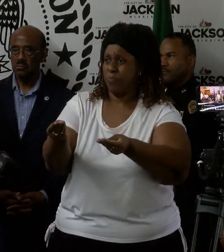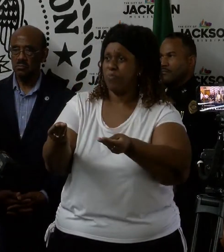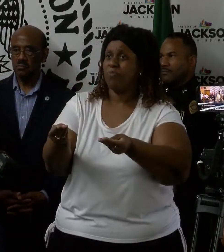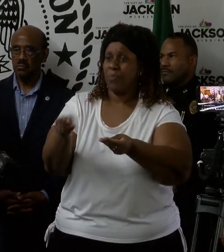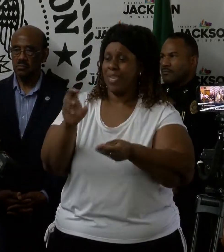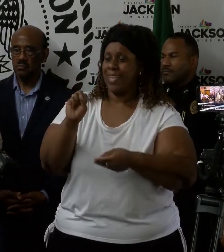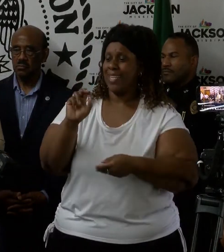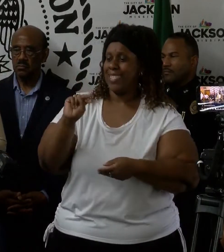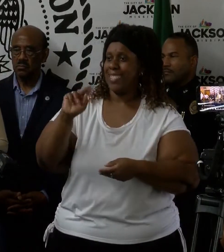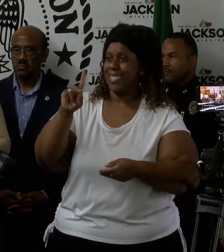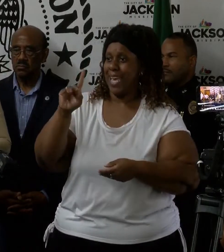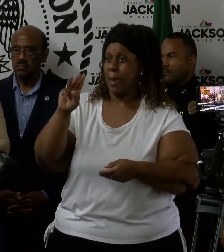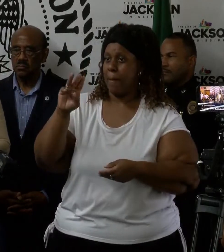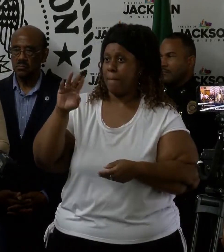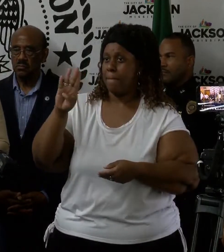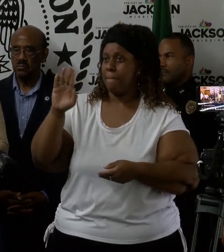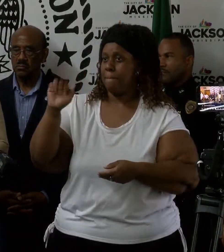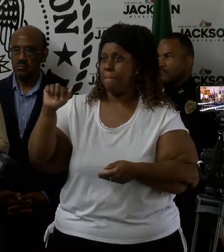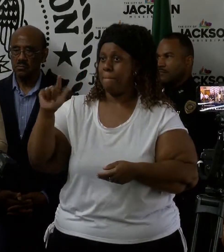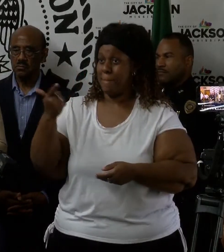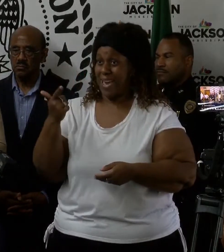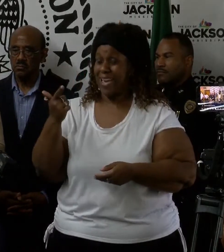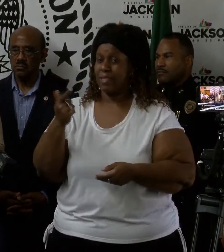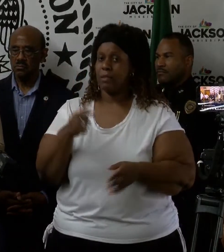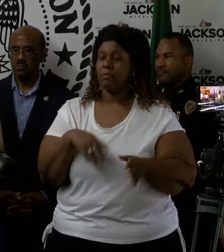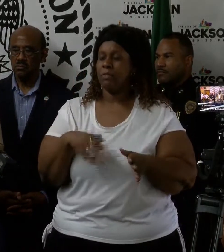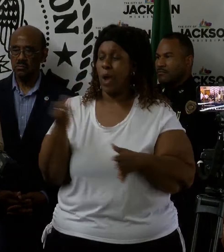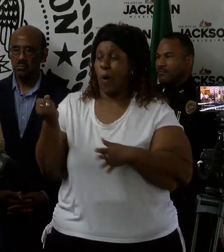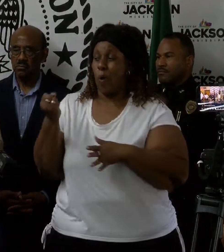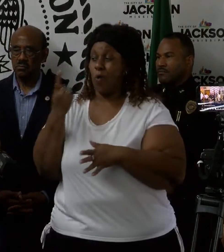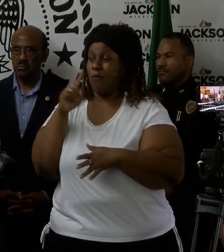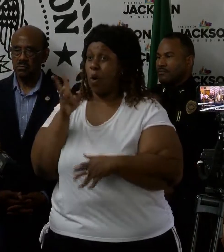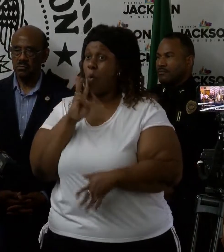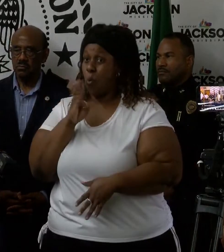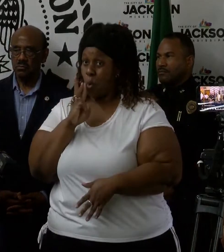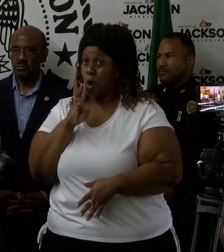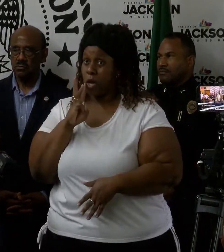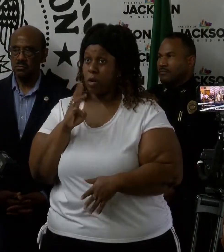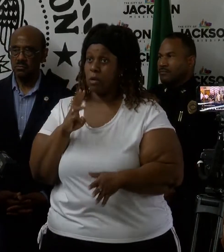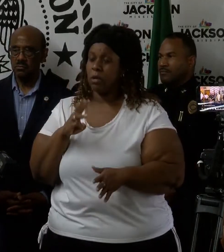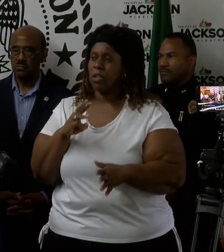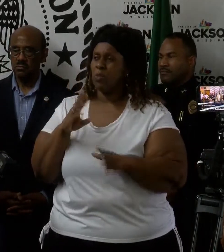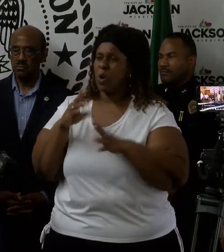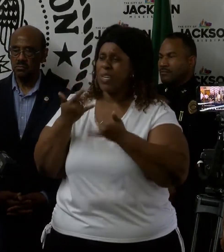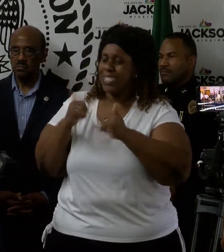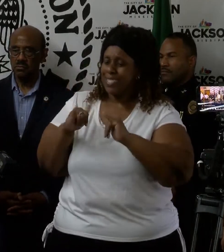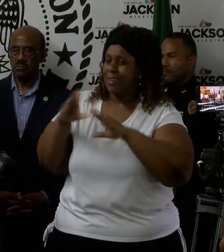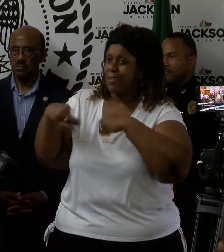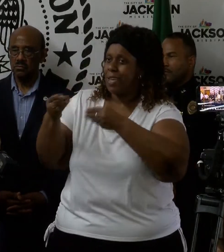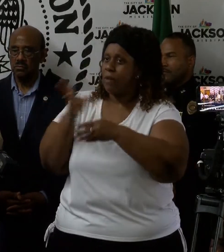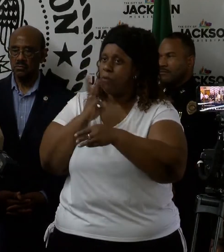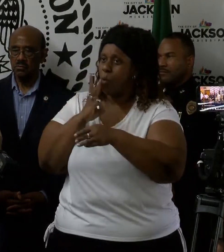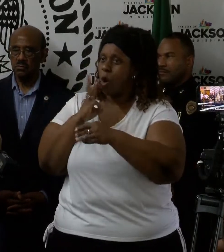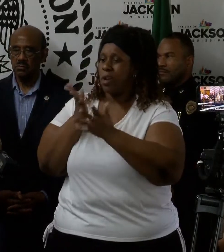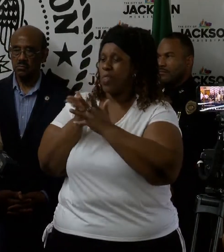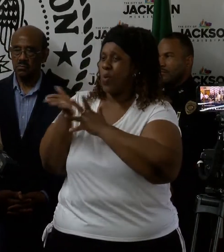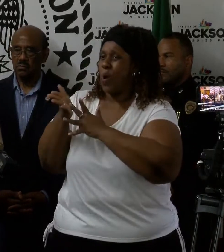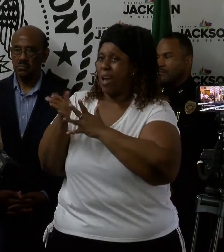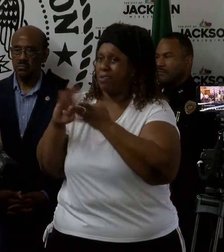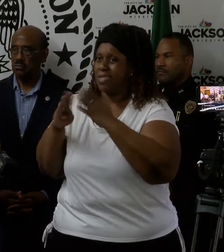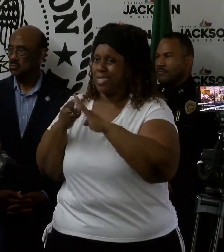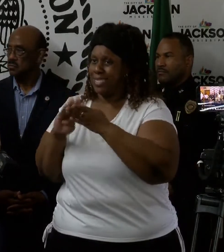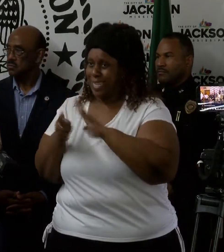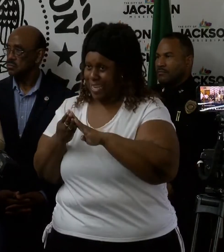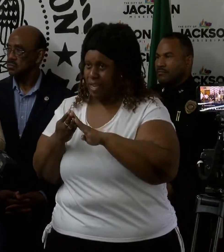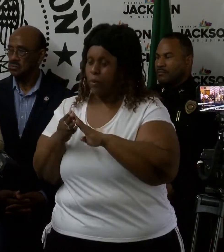sandbags right now. Water will be made available at multiple locations across the city. We will be working